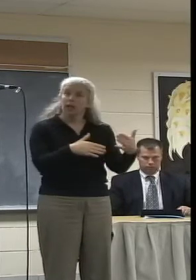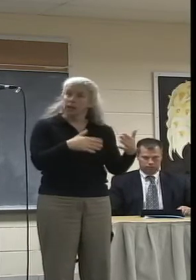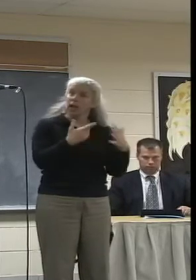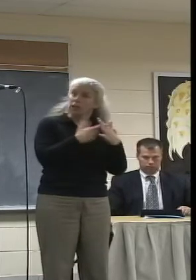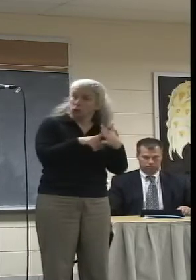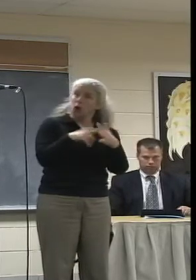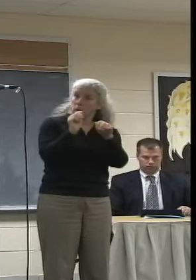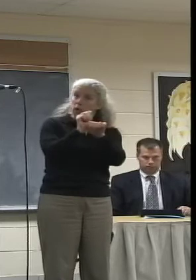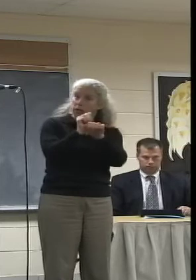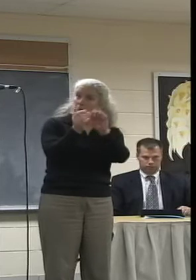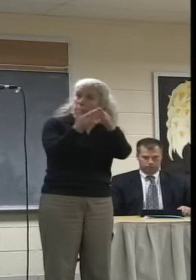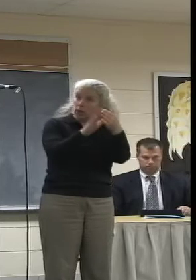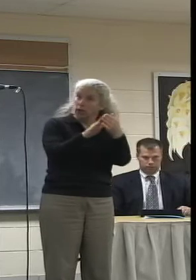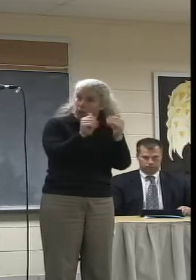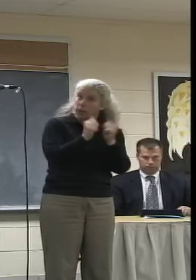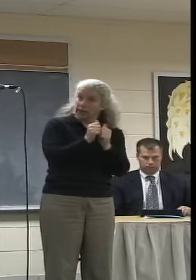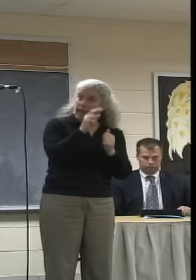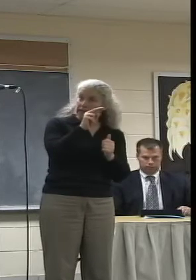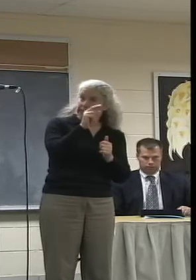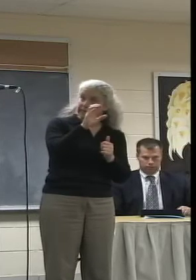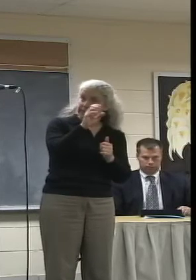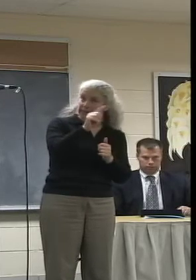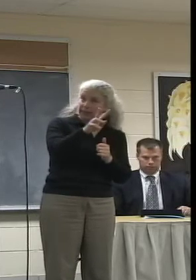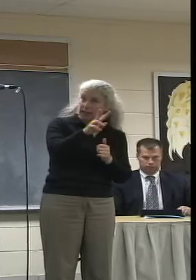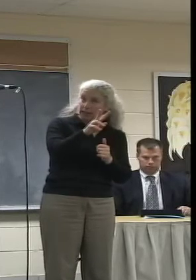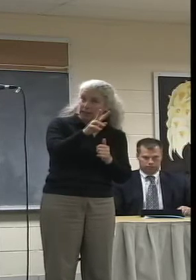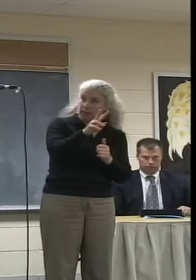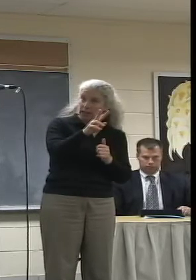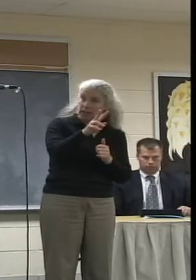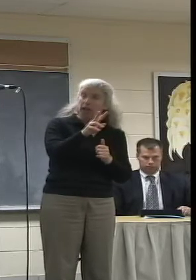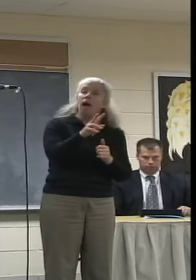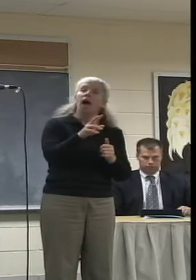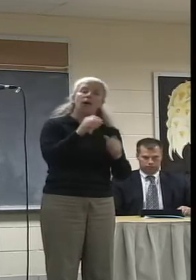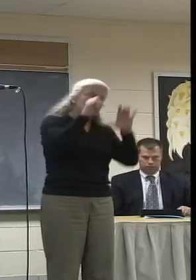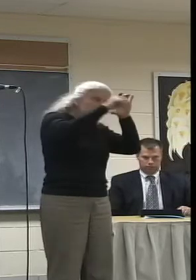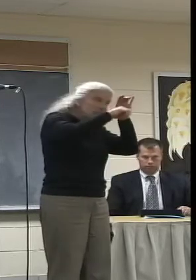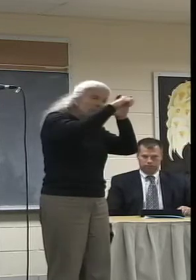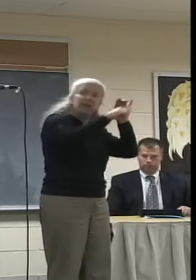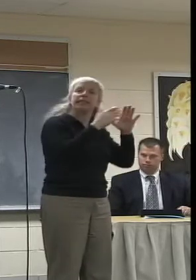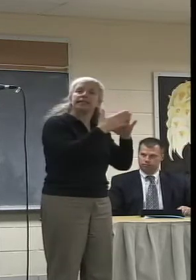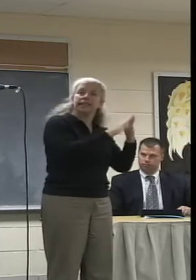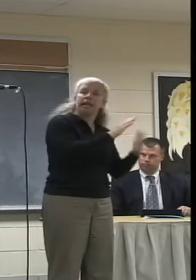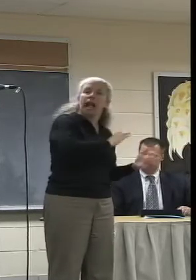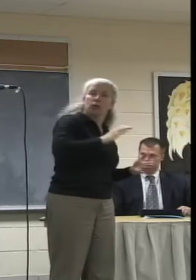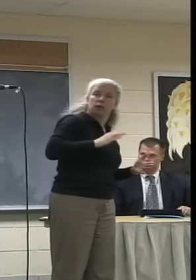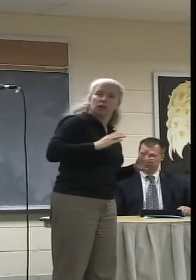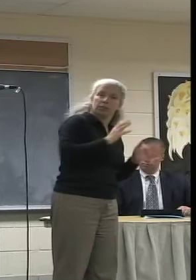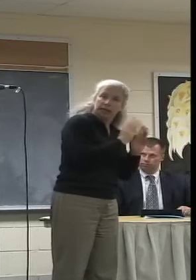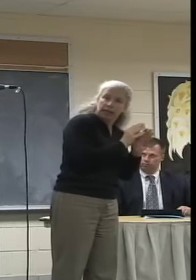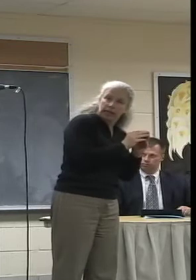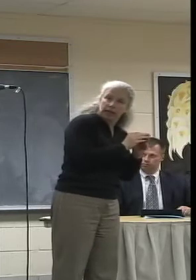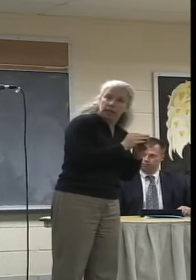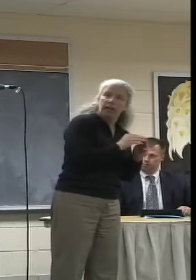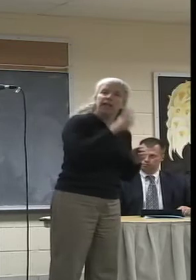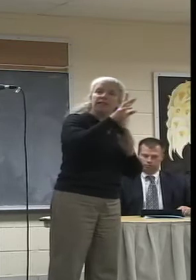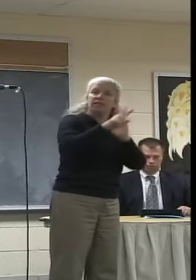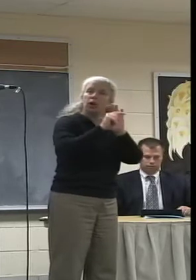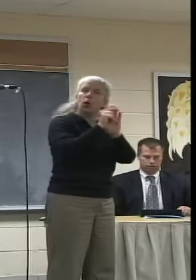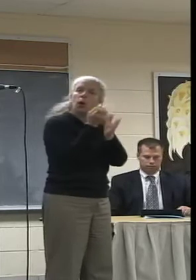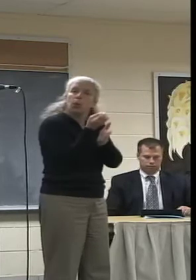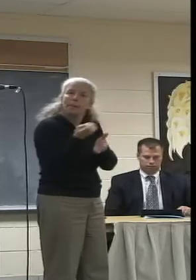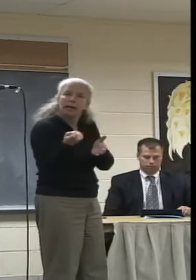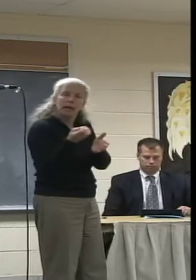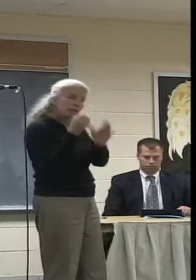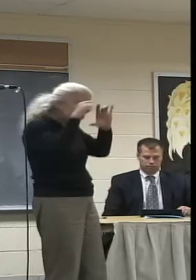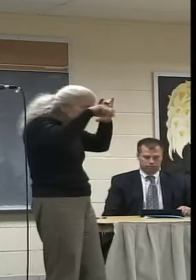community along with them, quickly becoming engaged, covering city council meetings. I was taking out the video equipment, covering